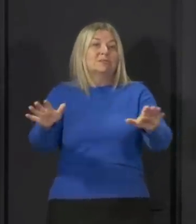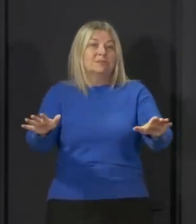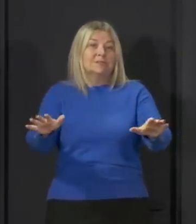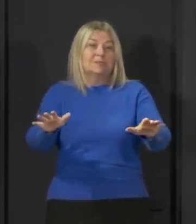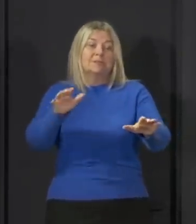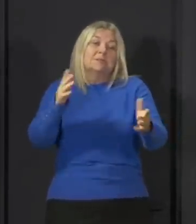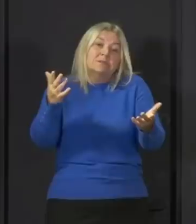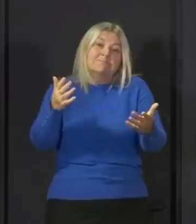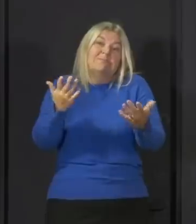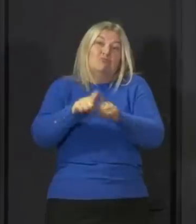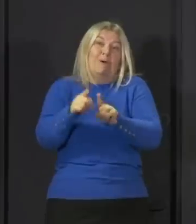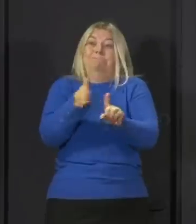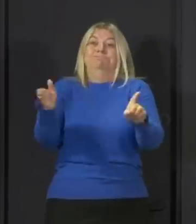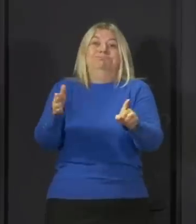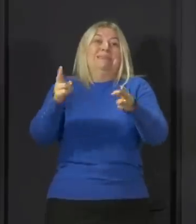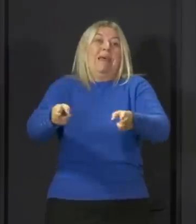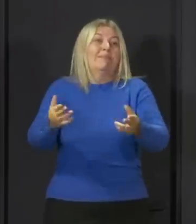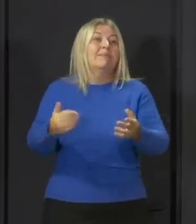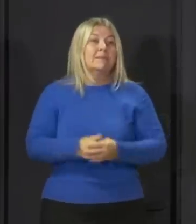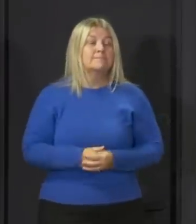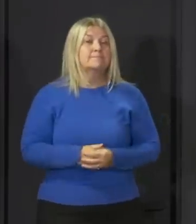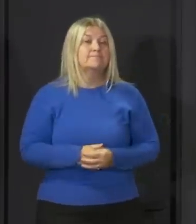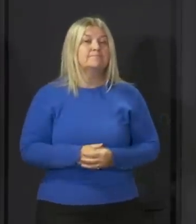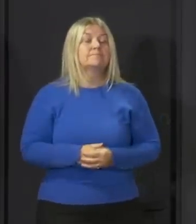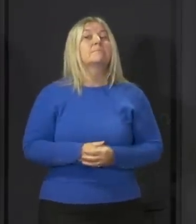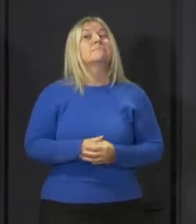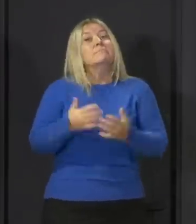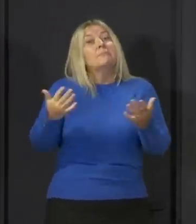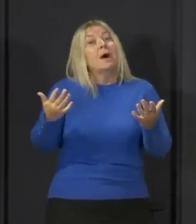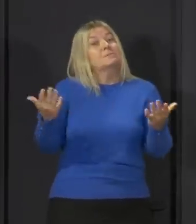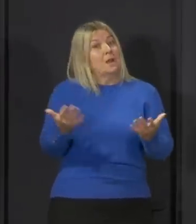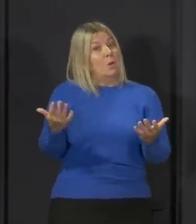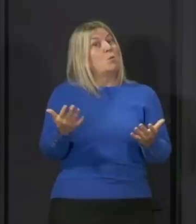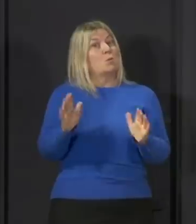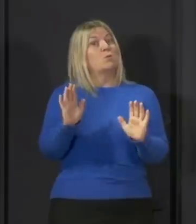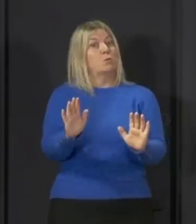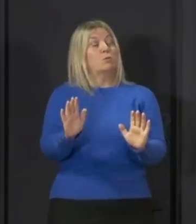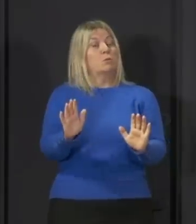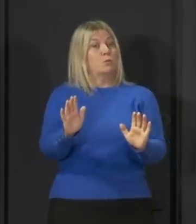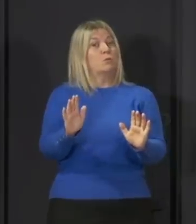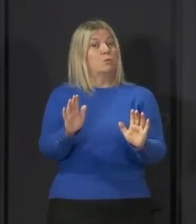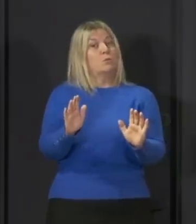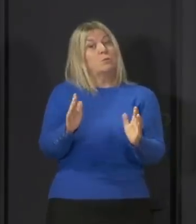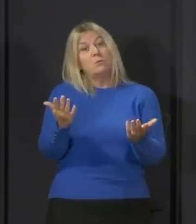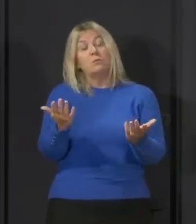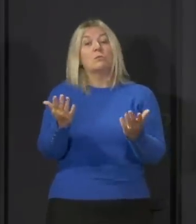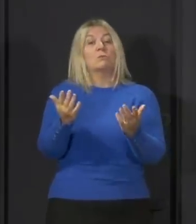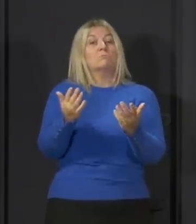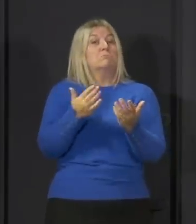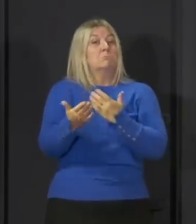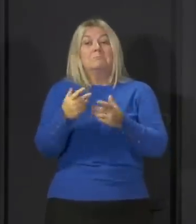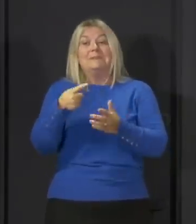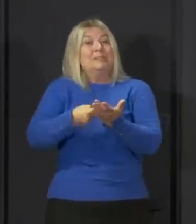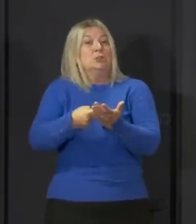loss of life. But for now, pending any decisions that may be taken and communicated over the next few